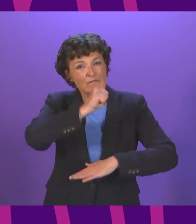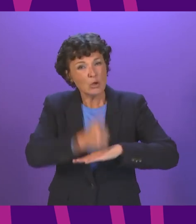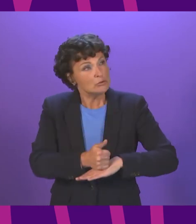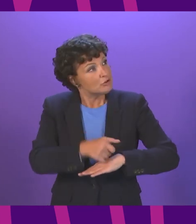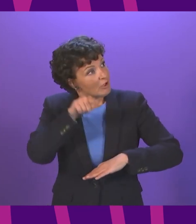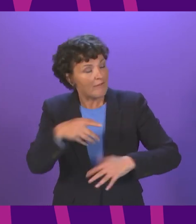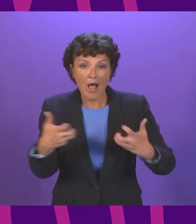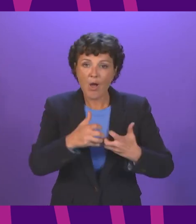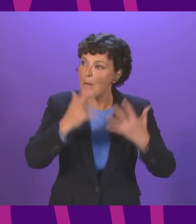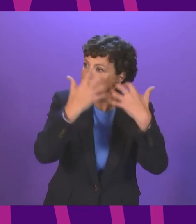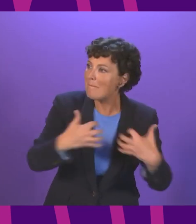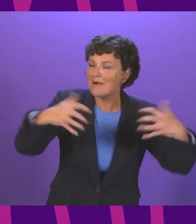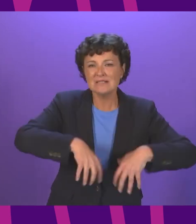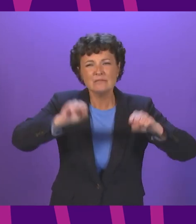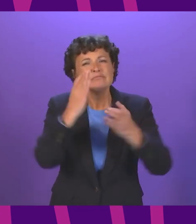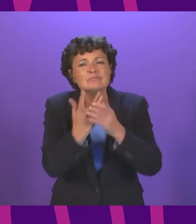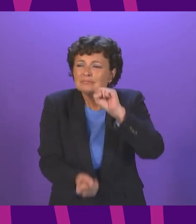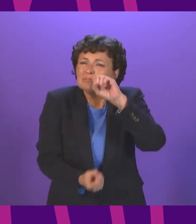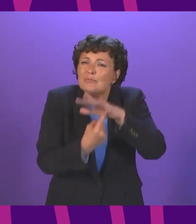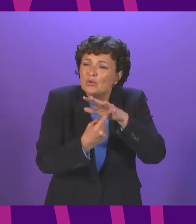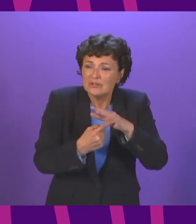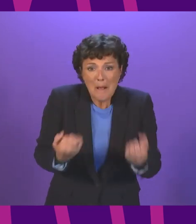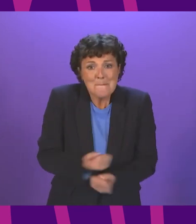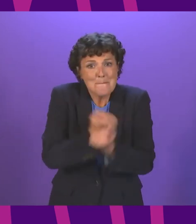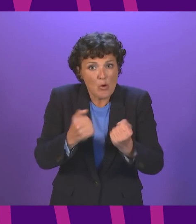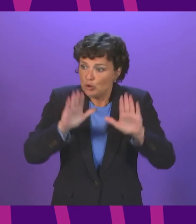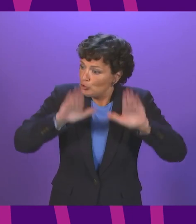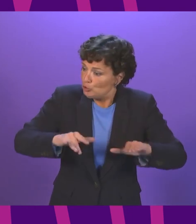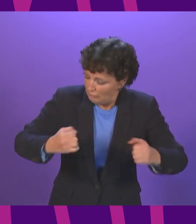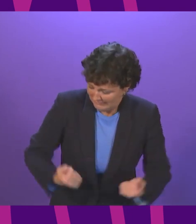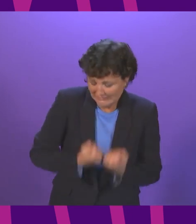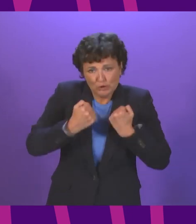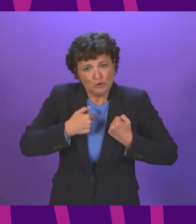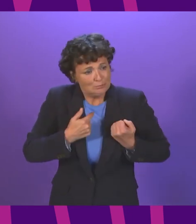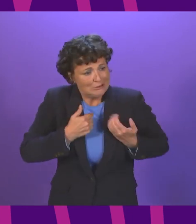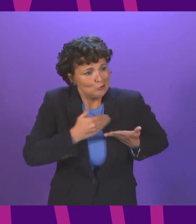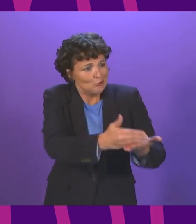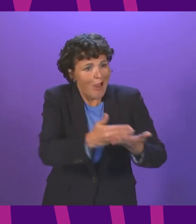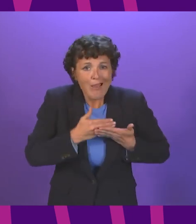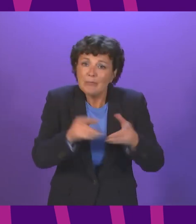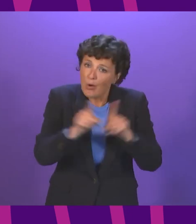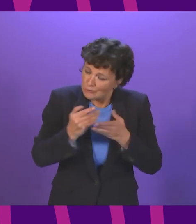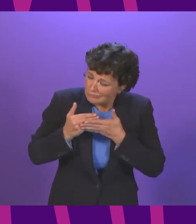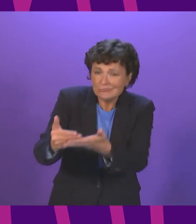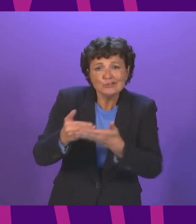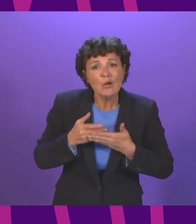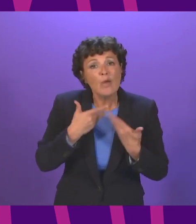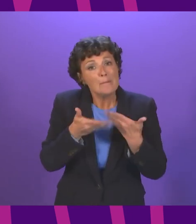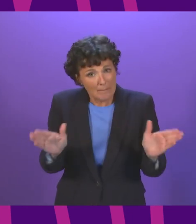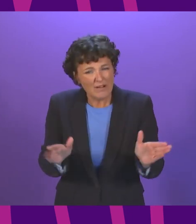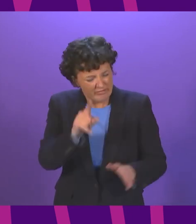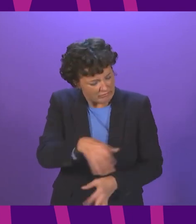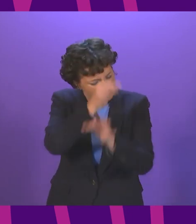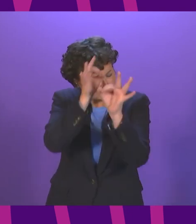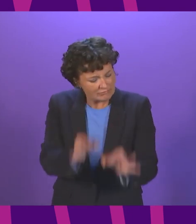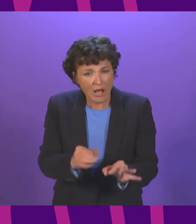parliament about the importance of sharing power across the parliament and with the public and that is exactly what our